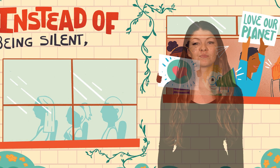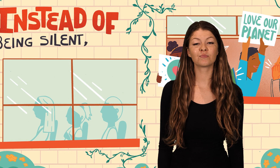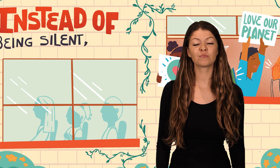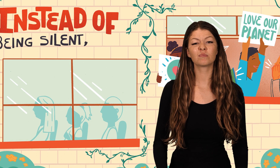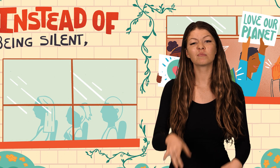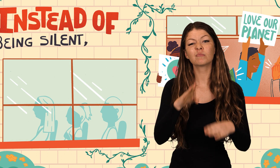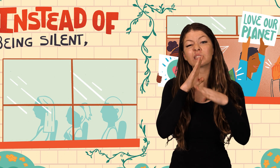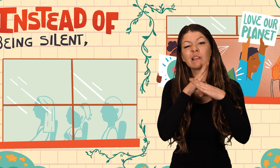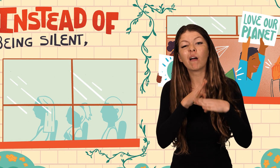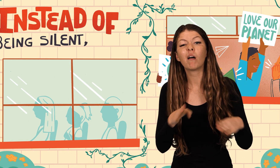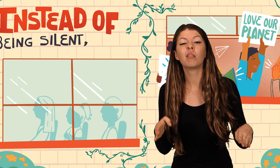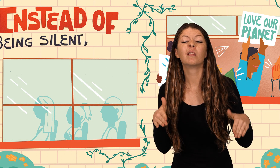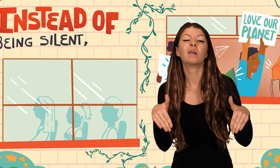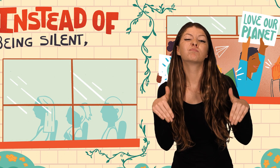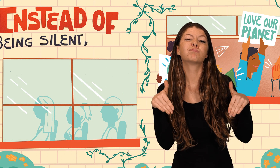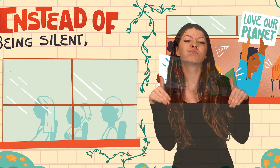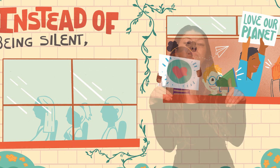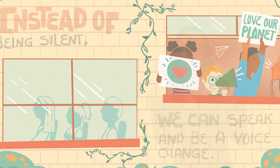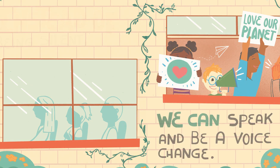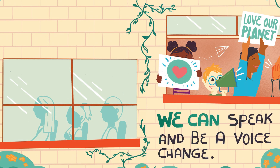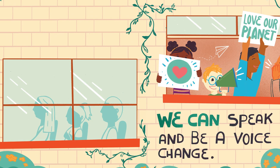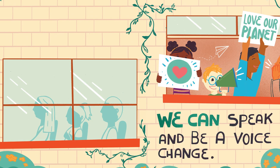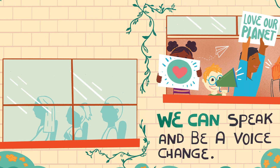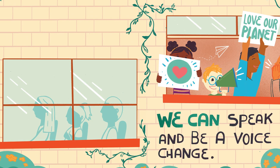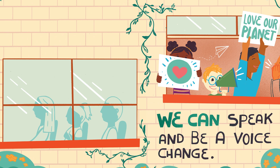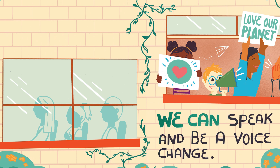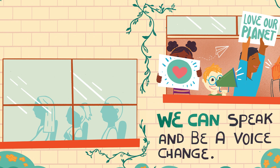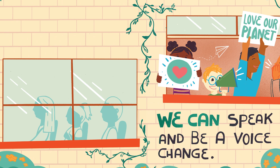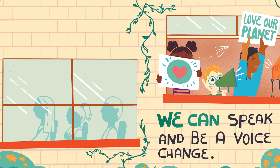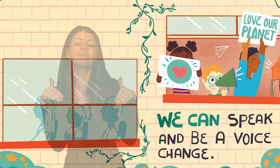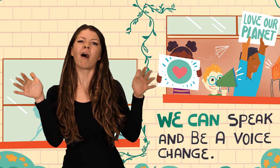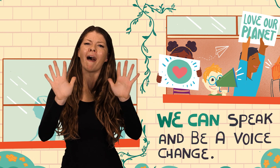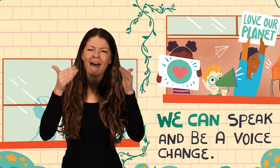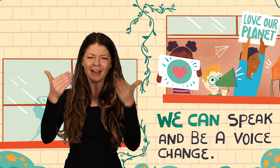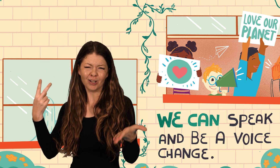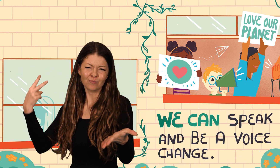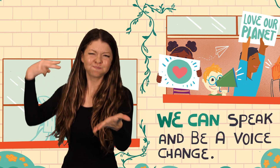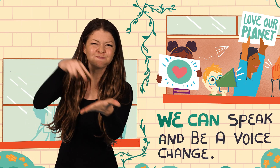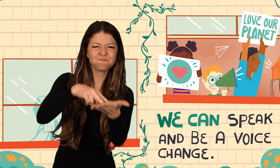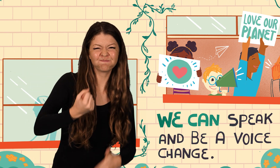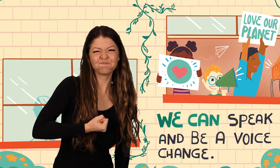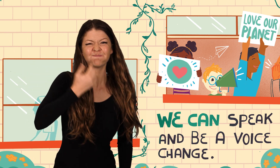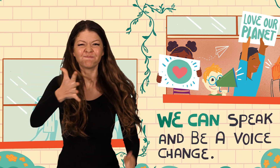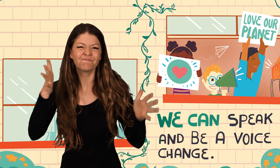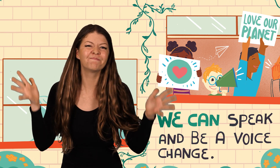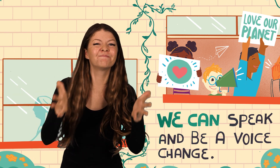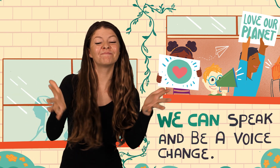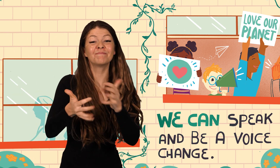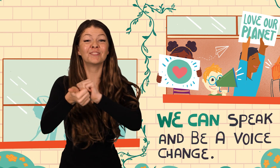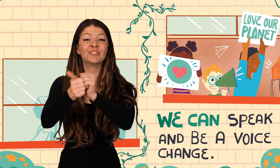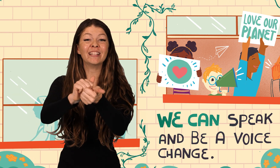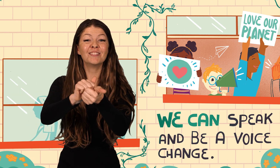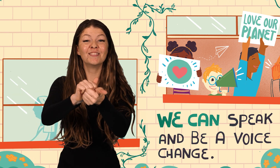Instead of being silent, we can speak up and be a voice for change.